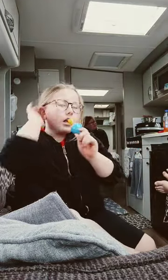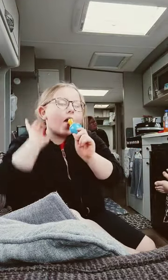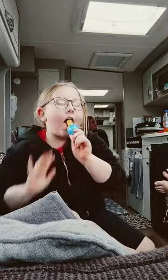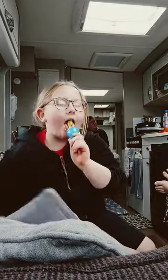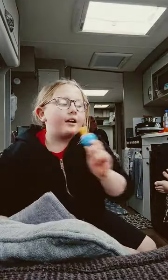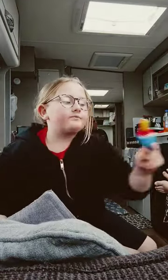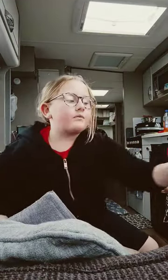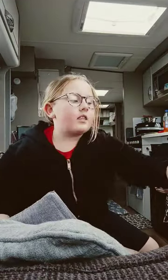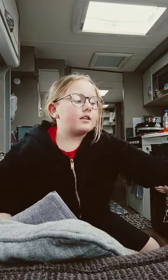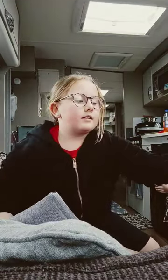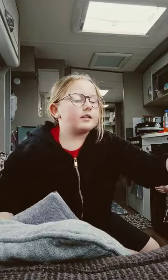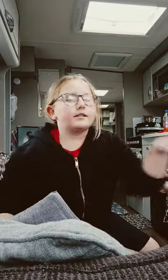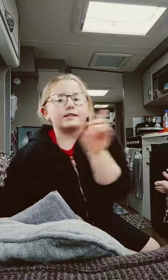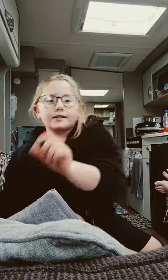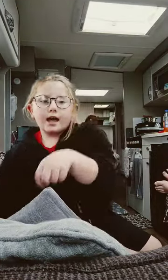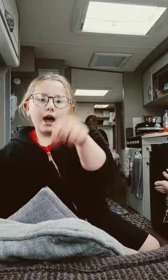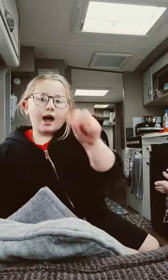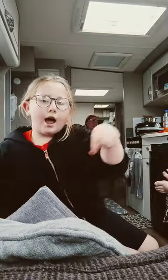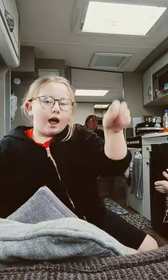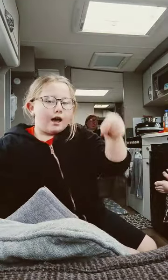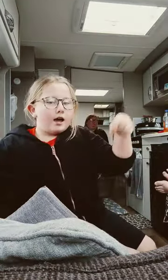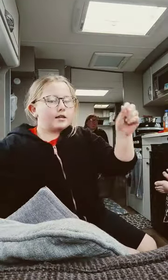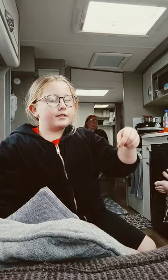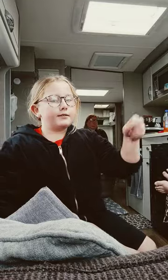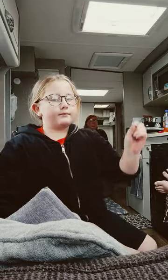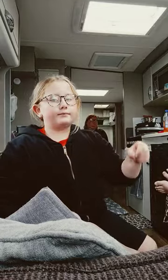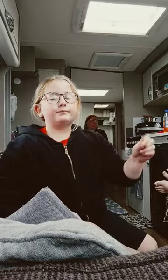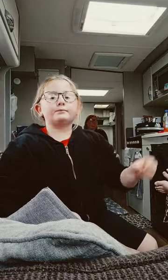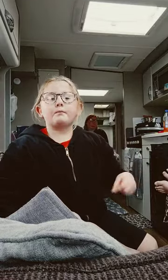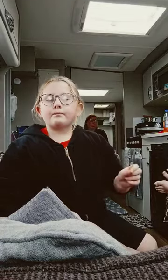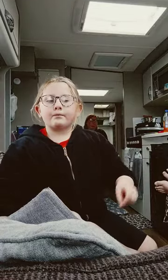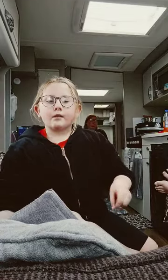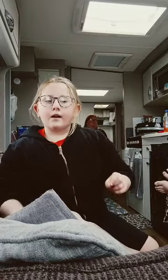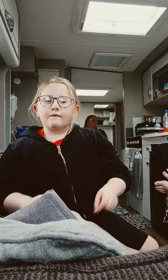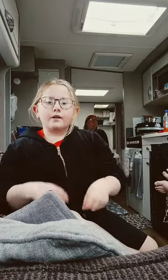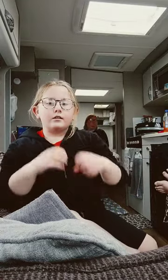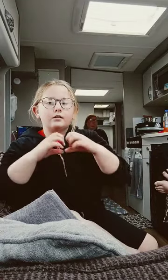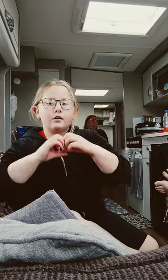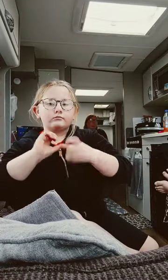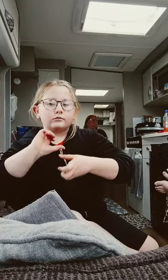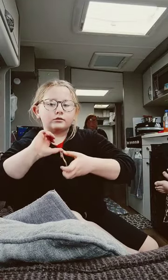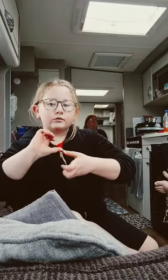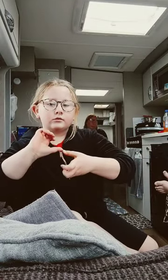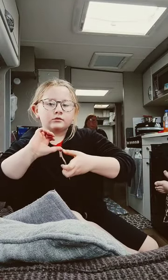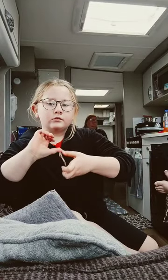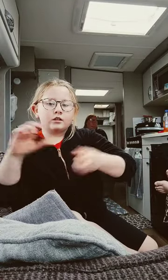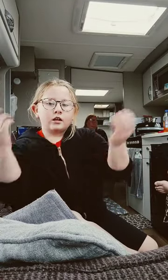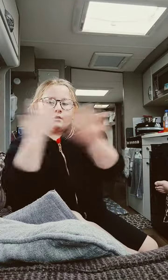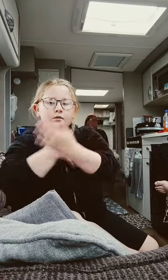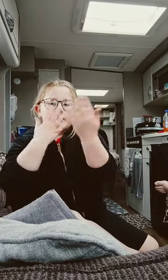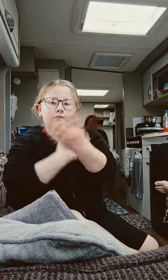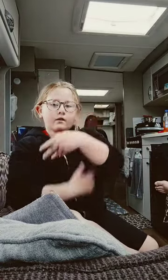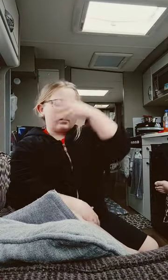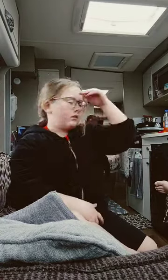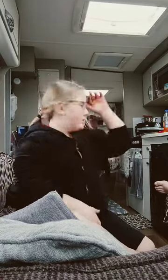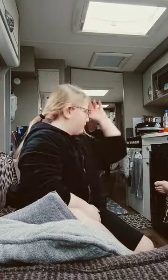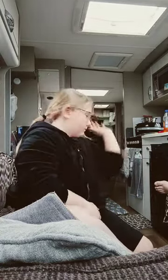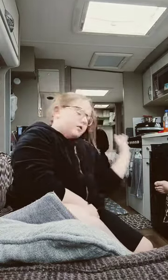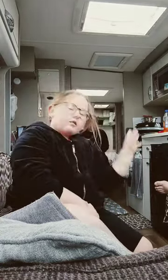take it as a side I'm feeling lonely Oh, I wish I'd find a lover that could